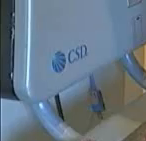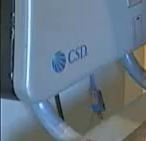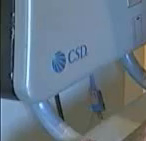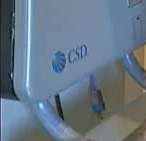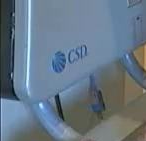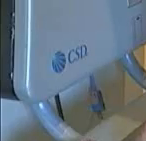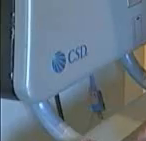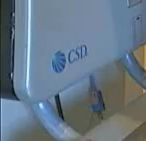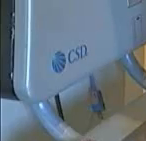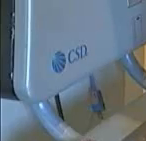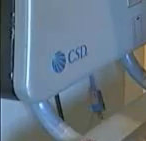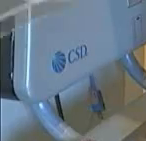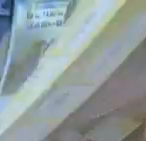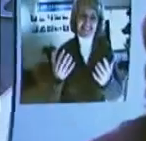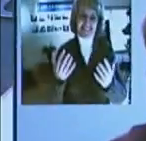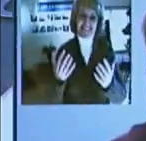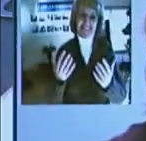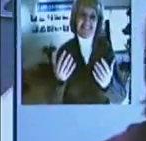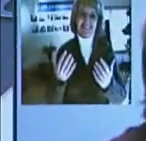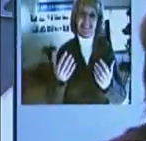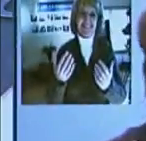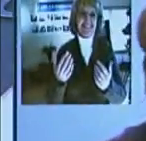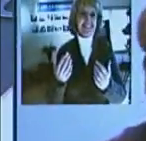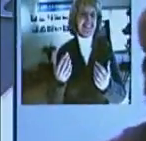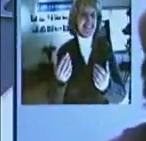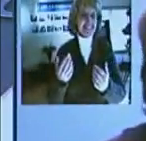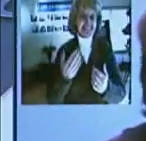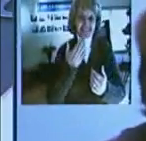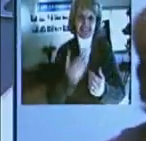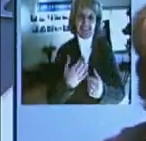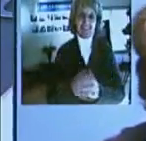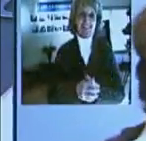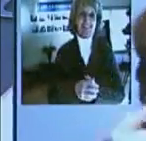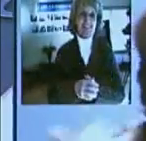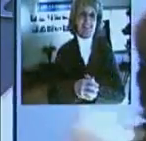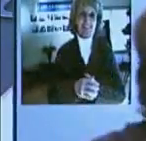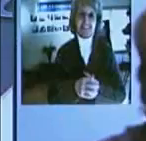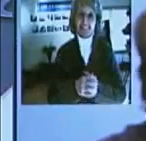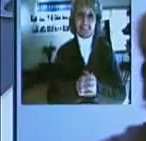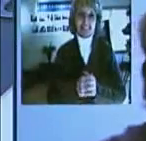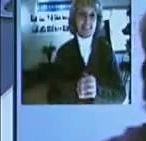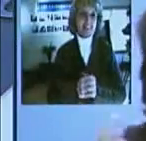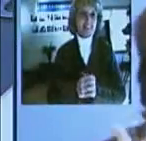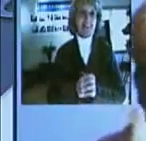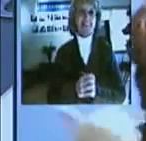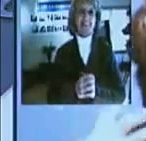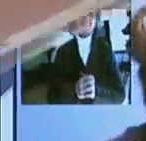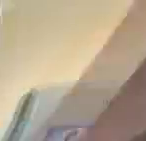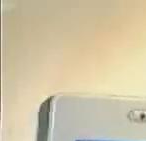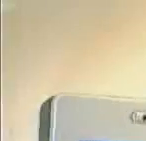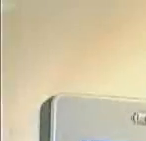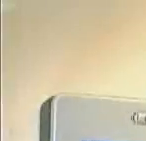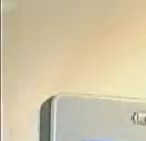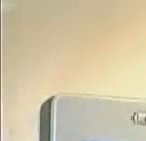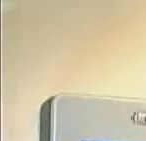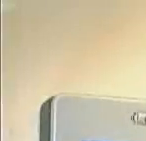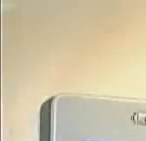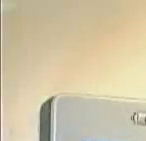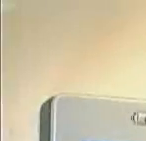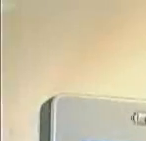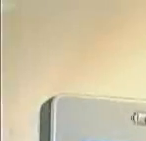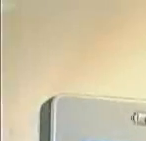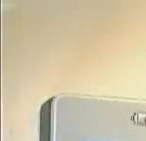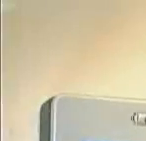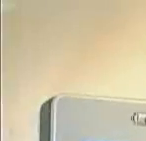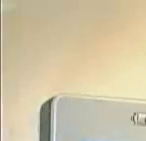to make traditional relay calls. Sign language users can use the PAV to make video relay service calls. The